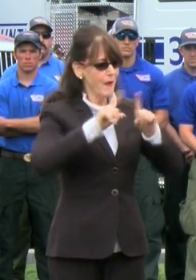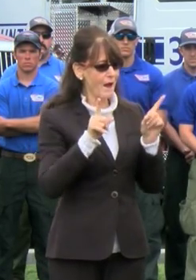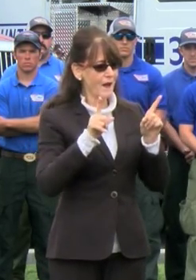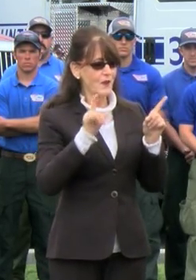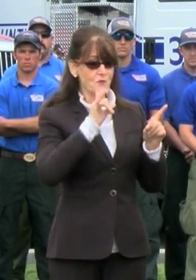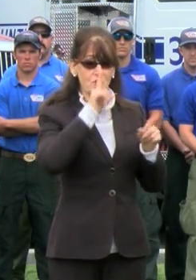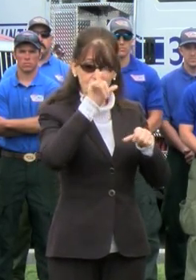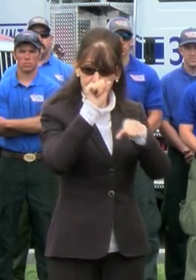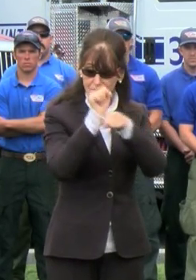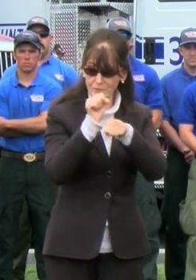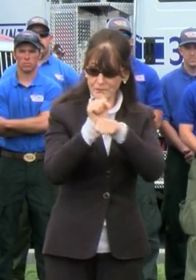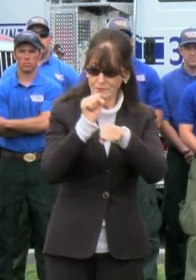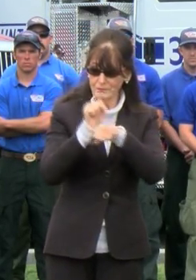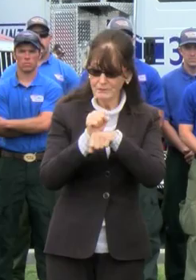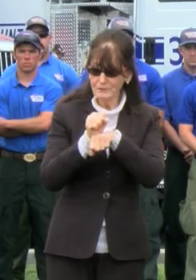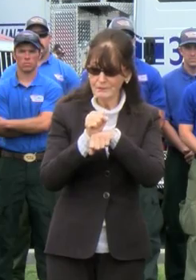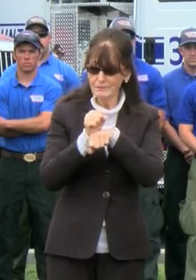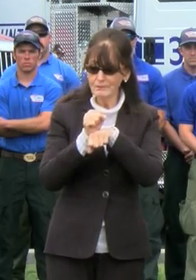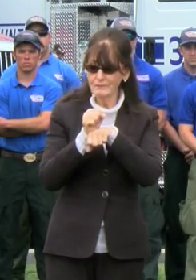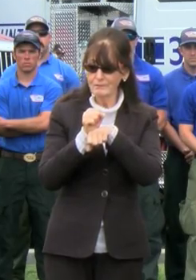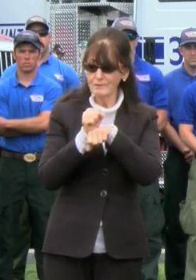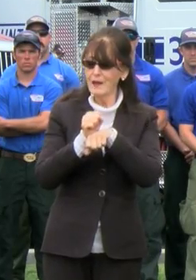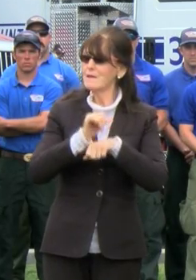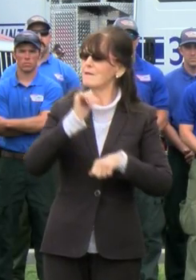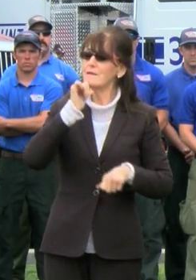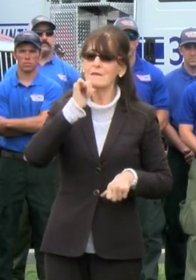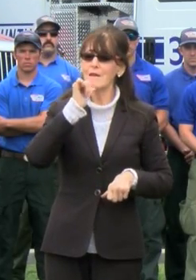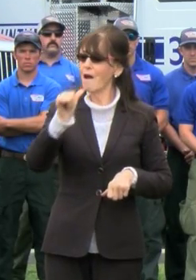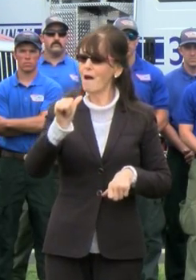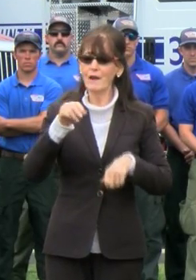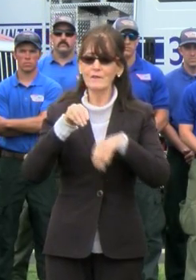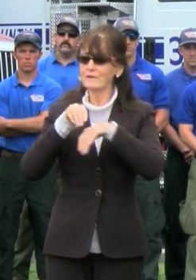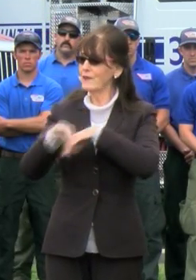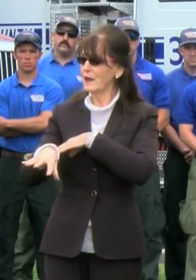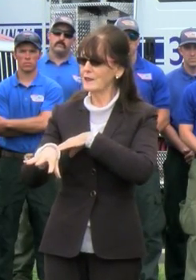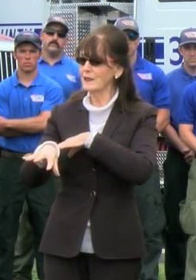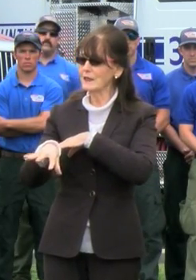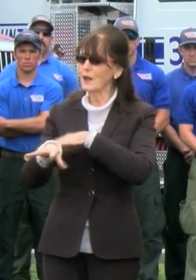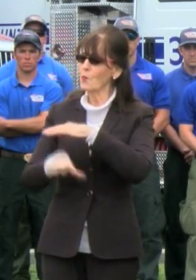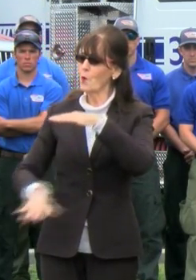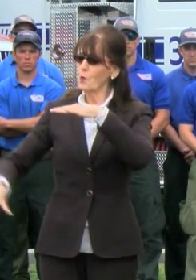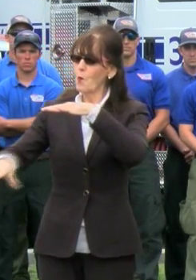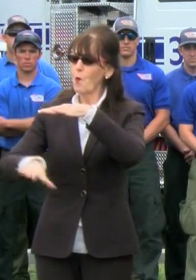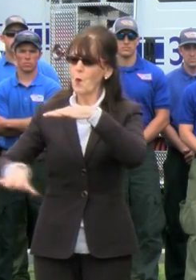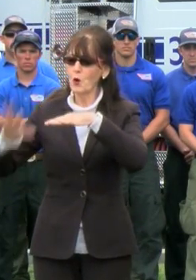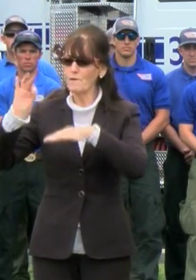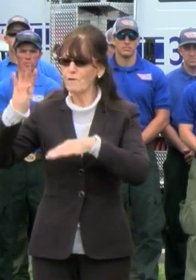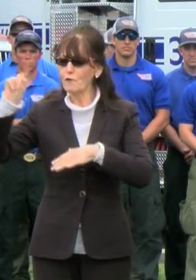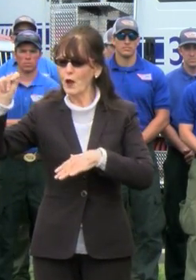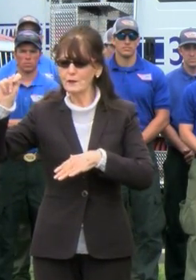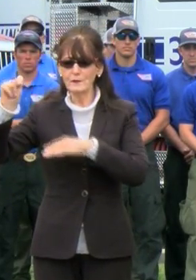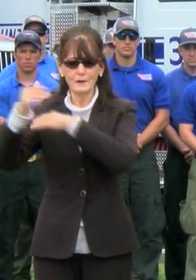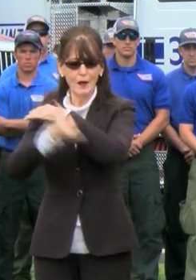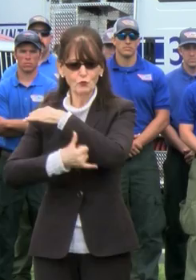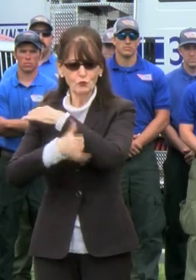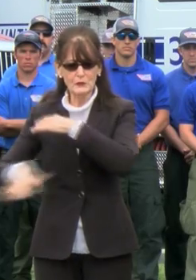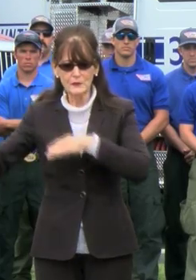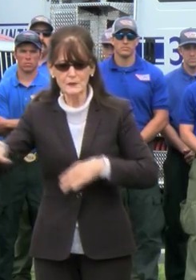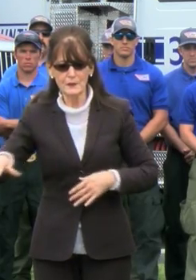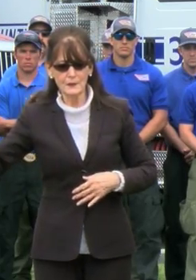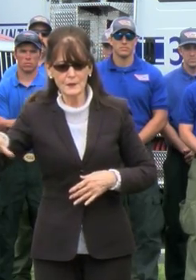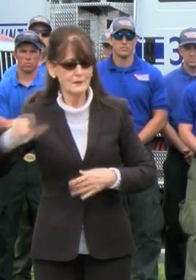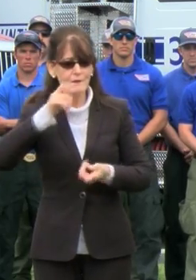it actually is not affecting the lower front country as far as